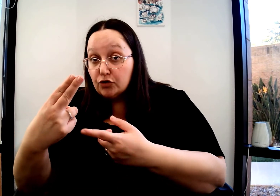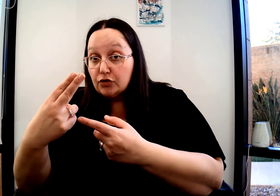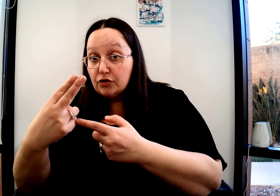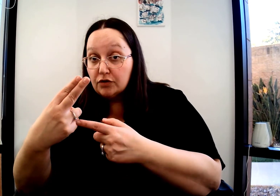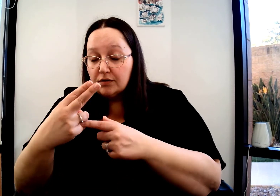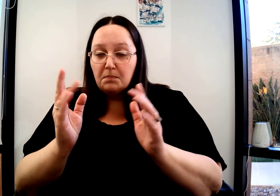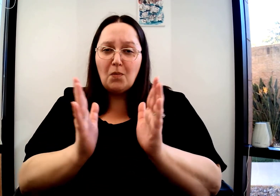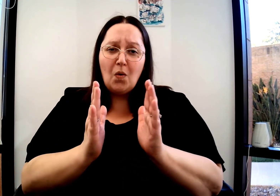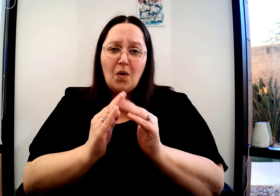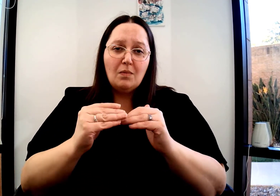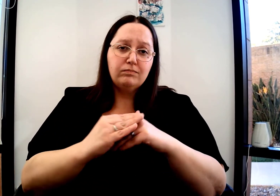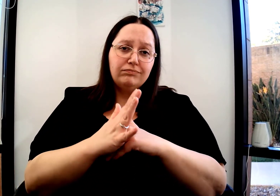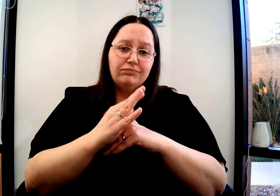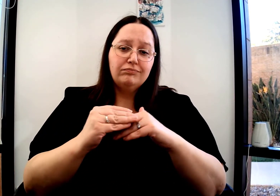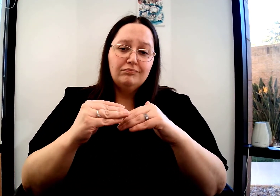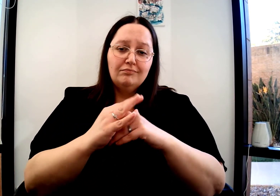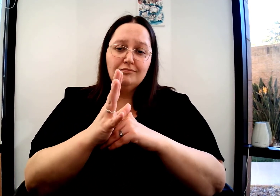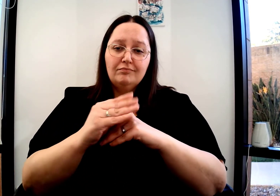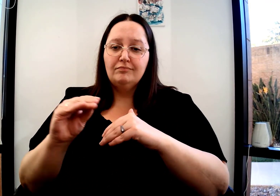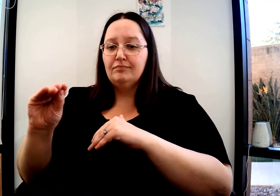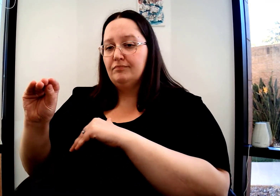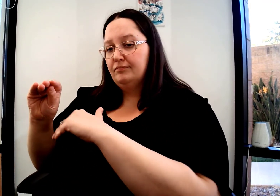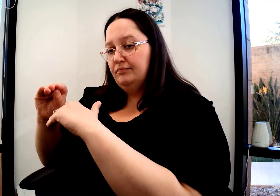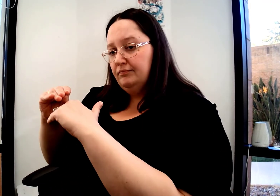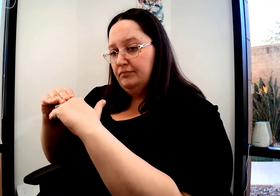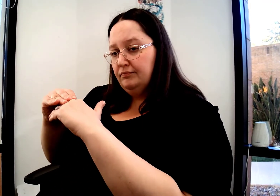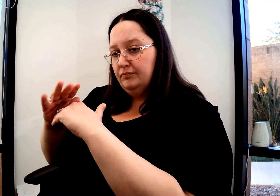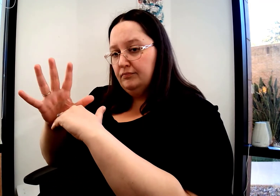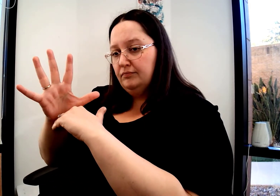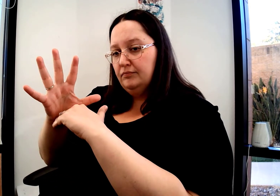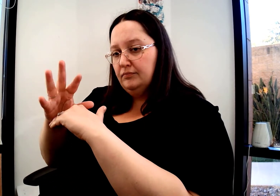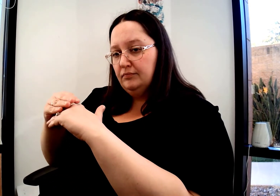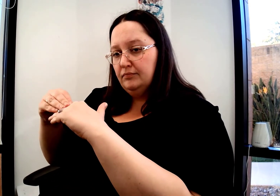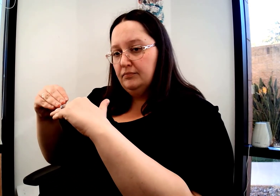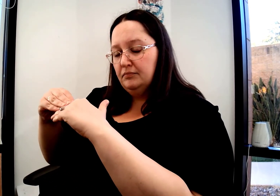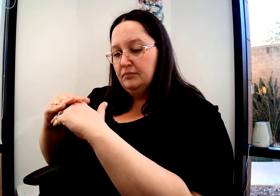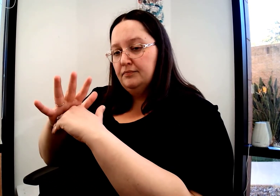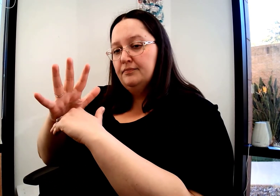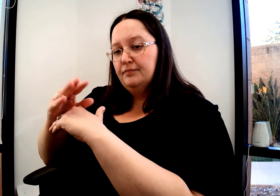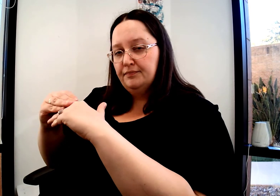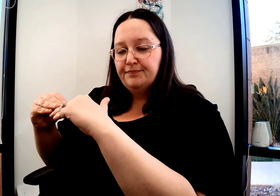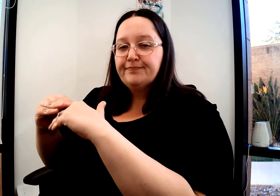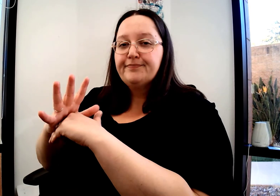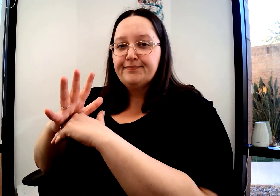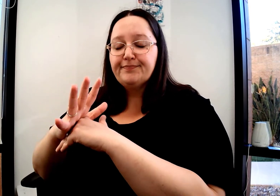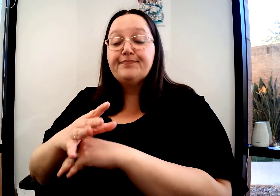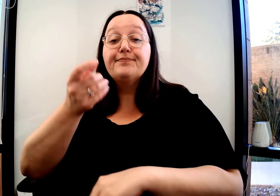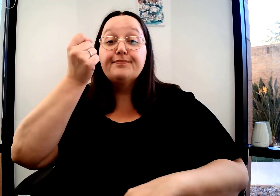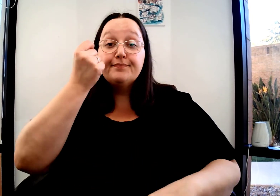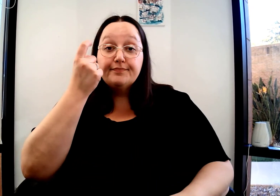The sign beach is much smaller. Those are little waves. Flat O to 5. Beach.